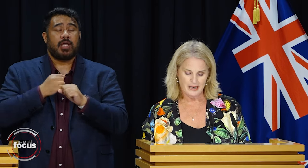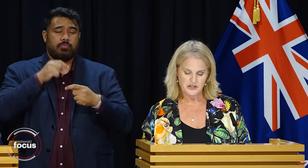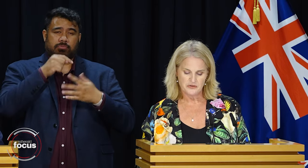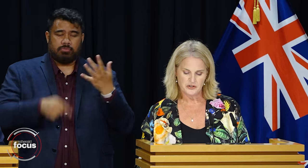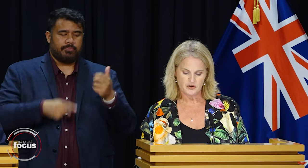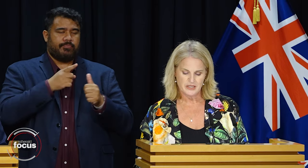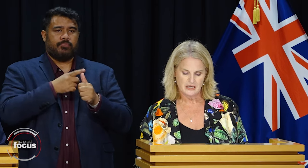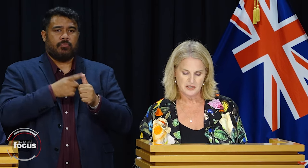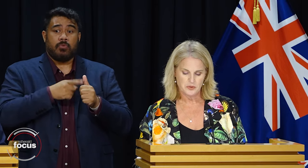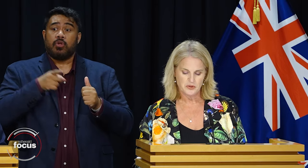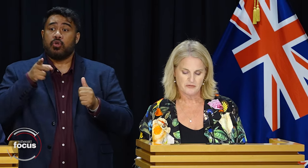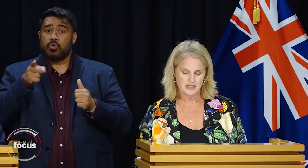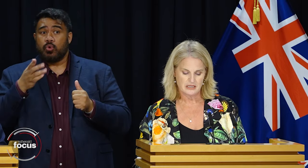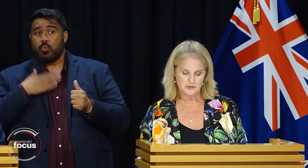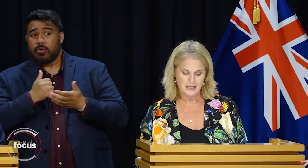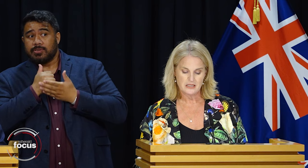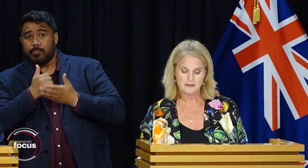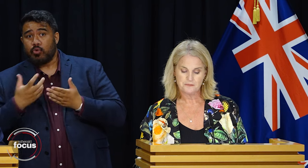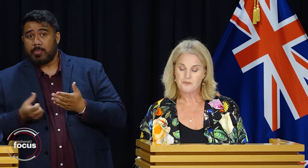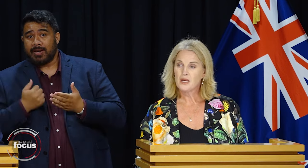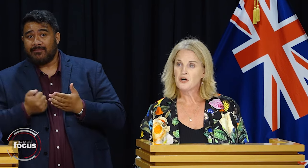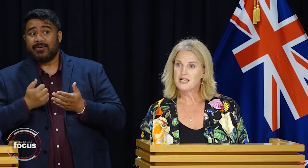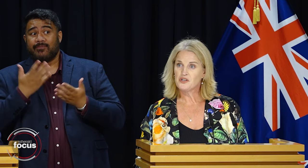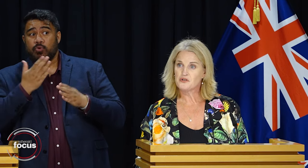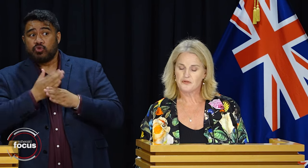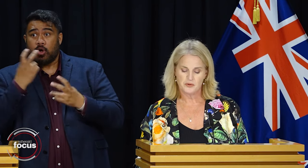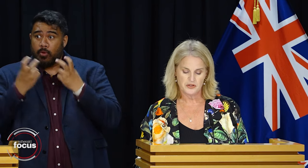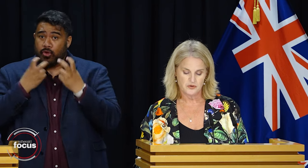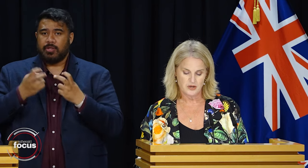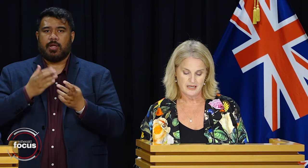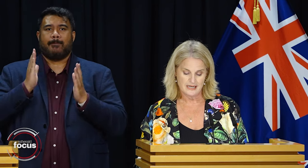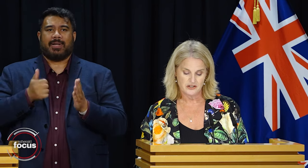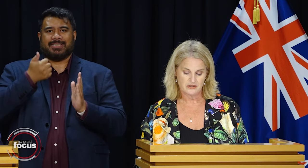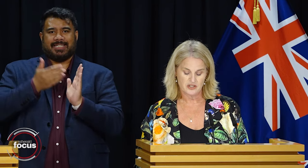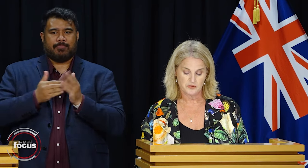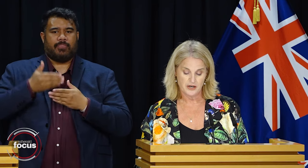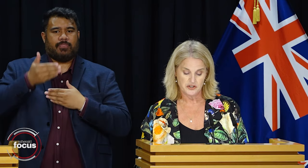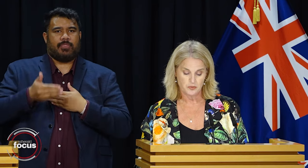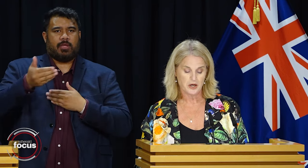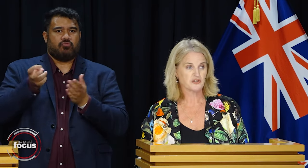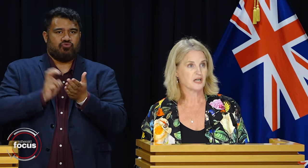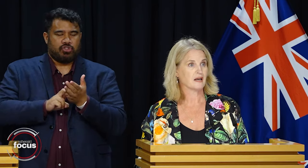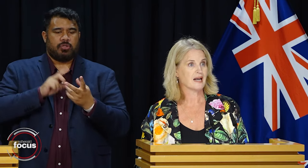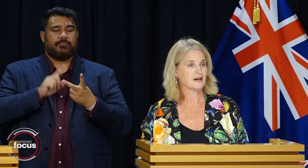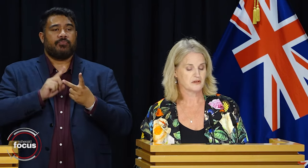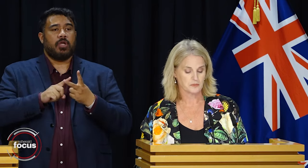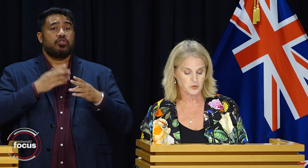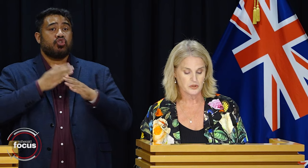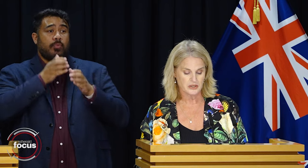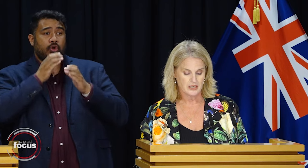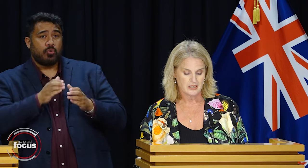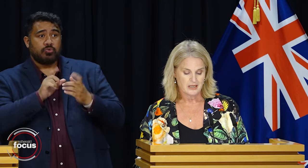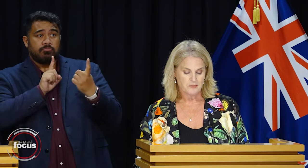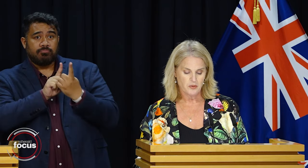reapplication for jobseeker support every six months, greater use of community organisations to provide job coaching and other